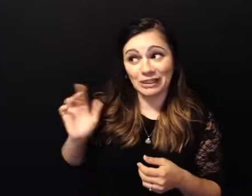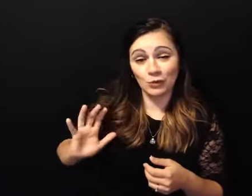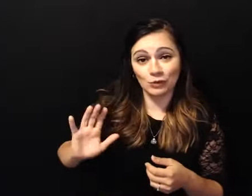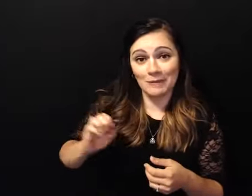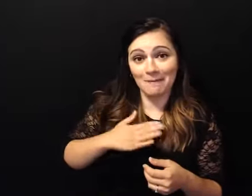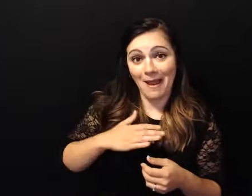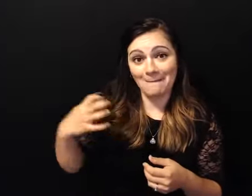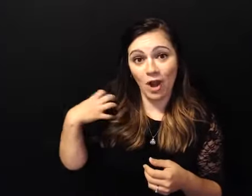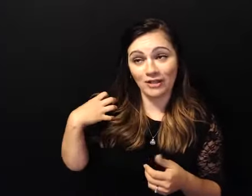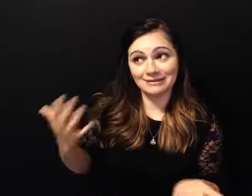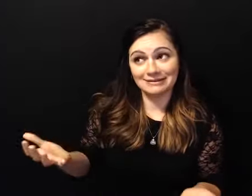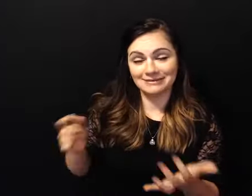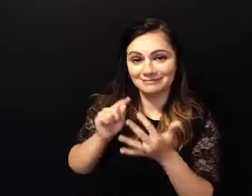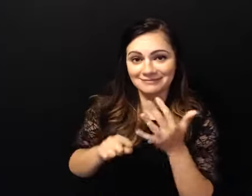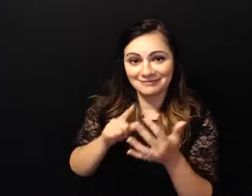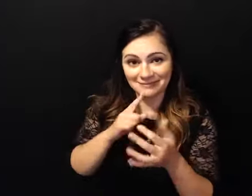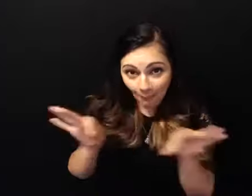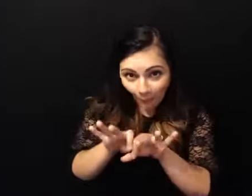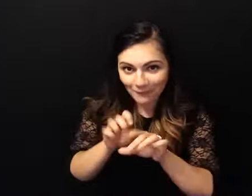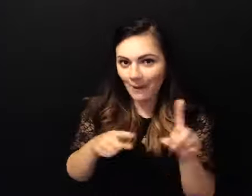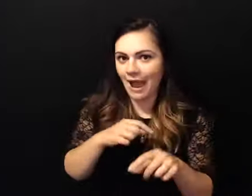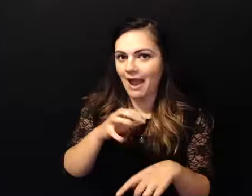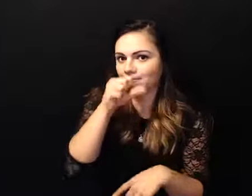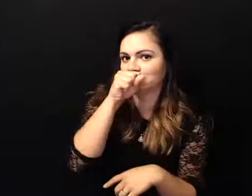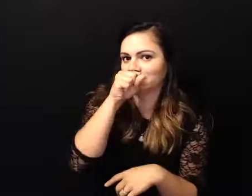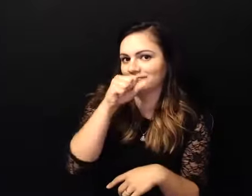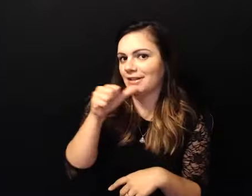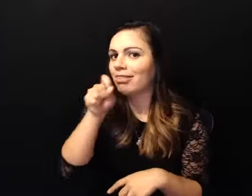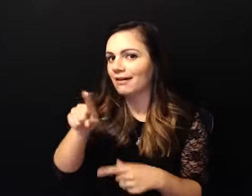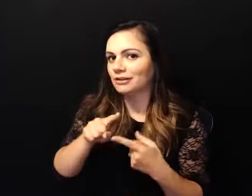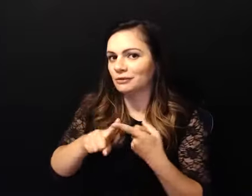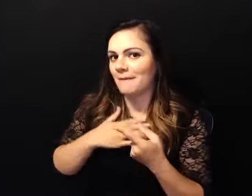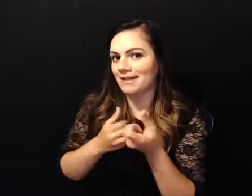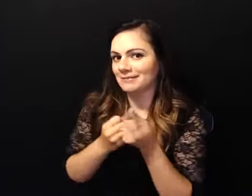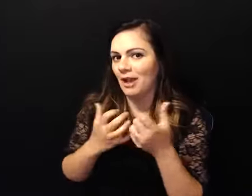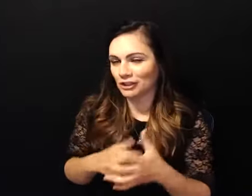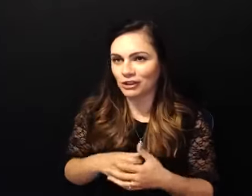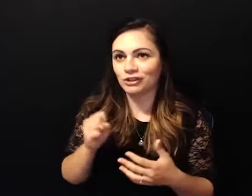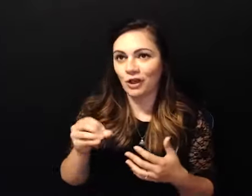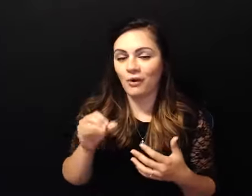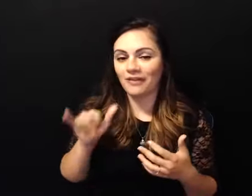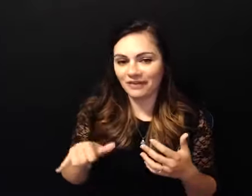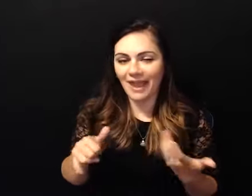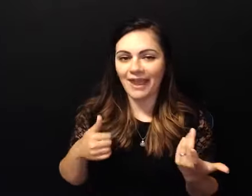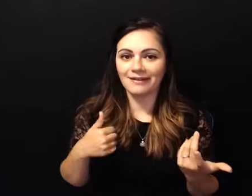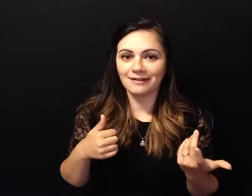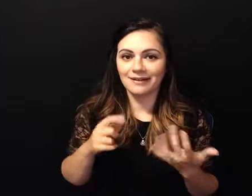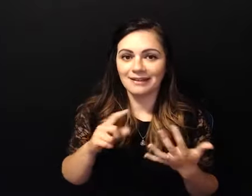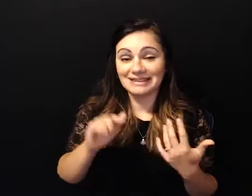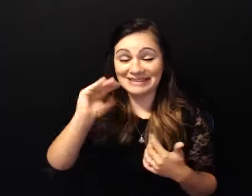kind of important uh so here i am you know with little tiny things like that which i call little tiny things like that coming into my